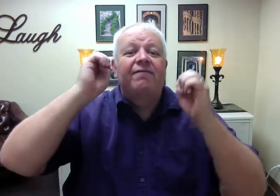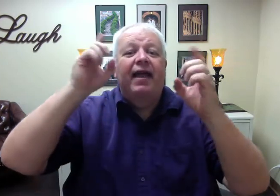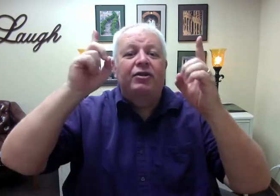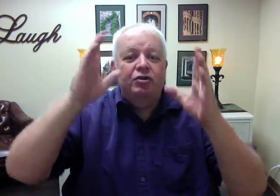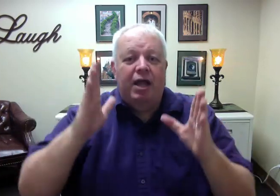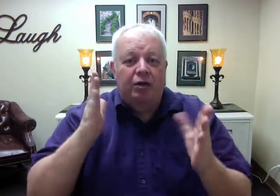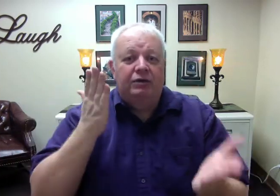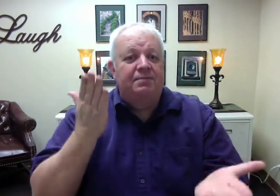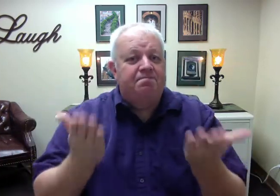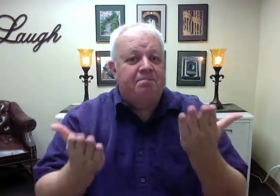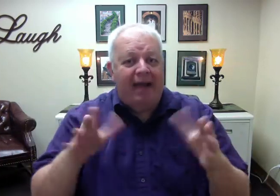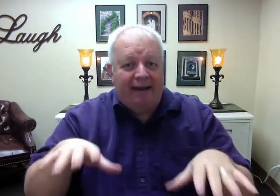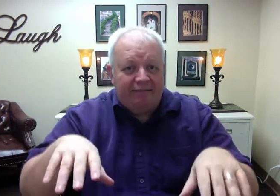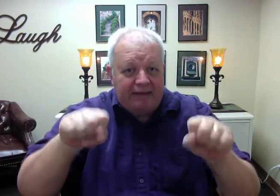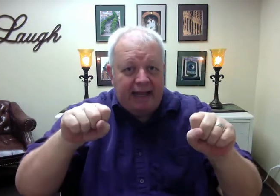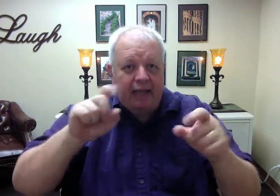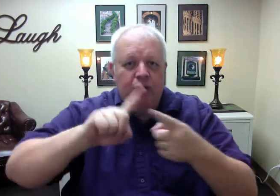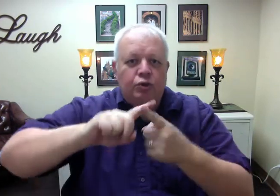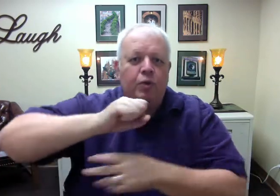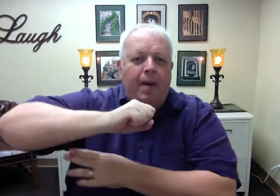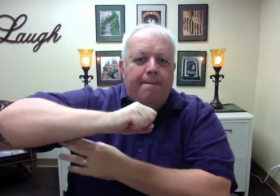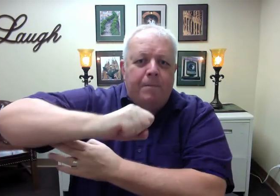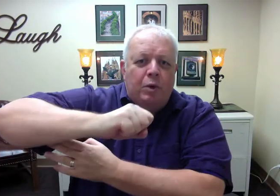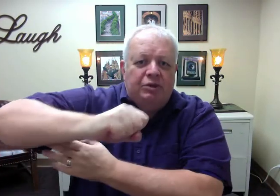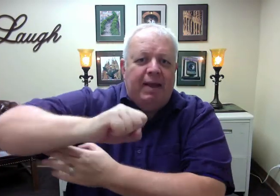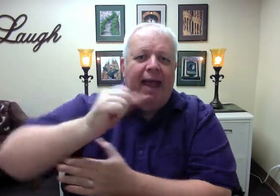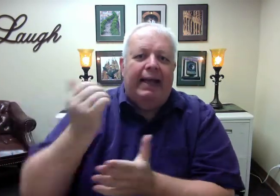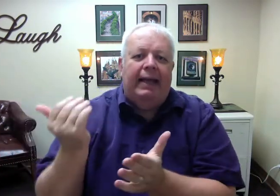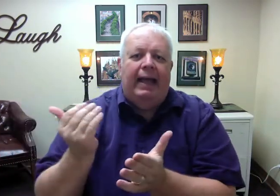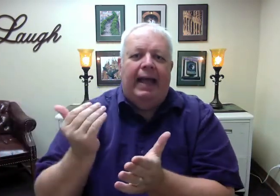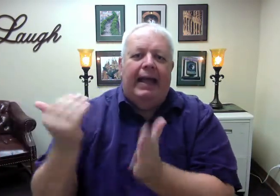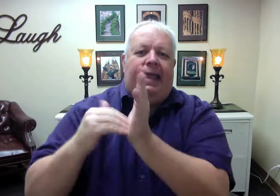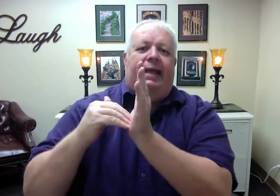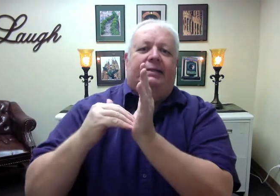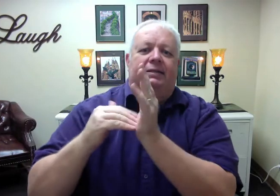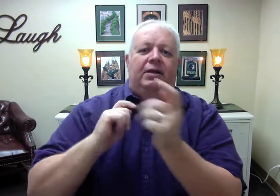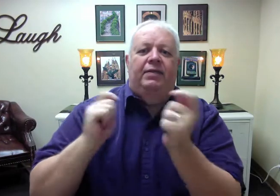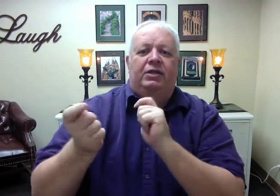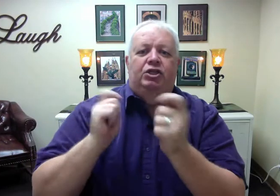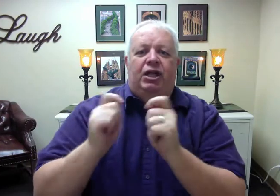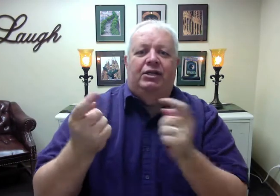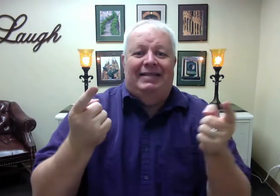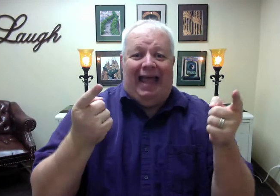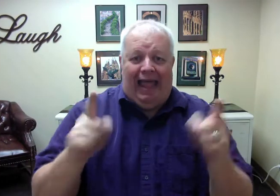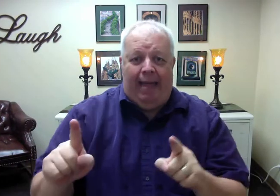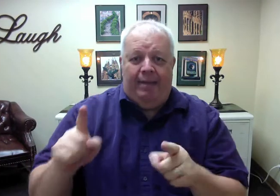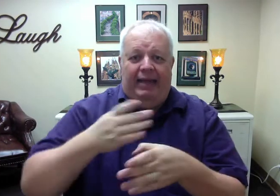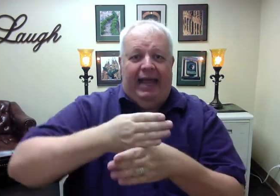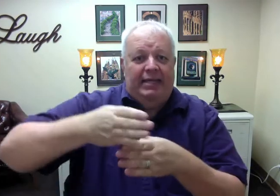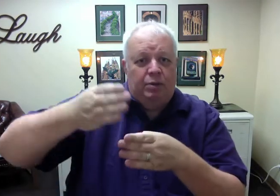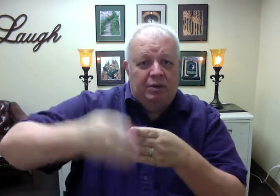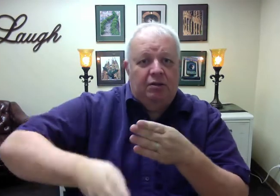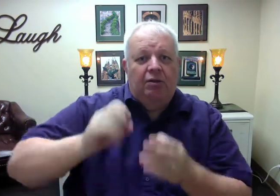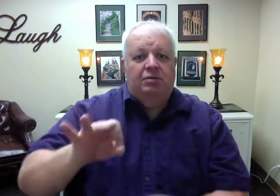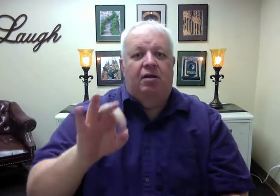taken to push back against the changes happening as a result of the Milan Conference.